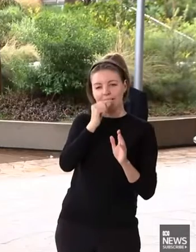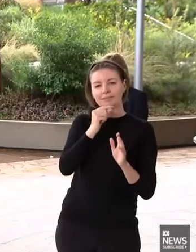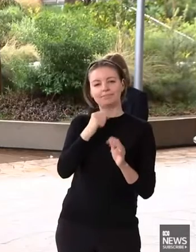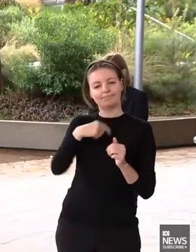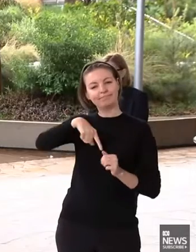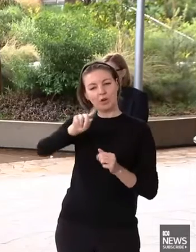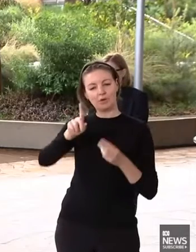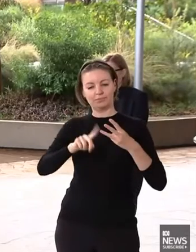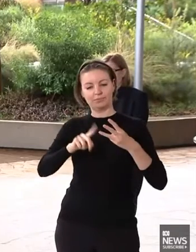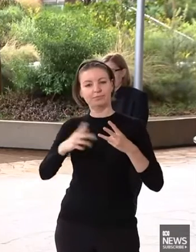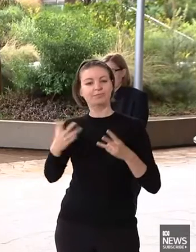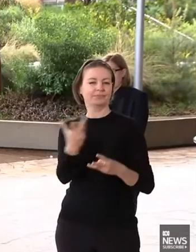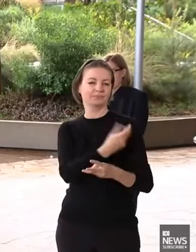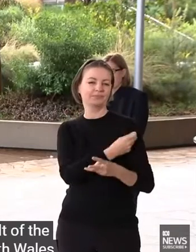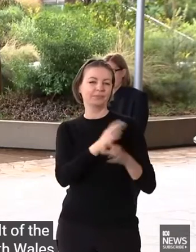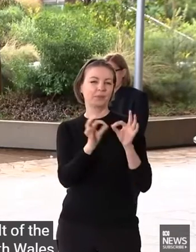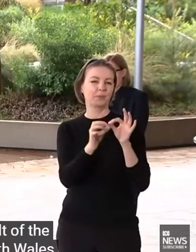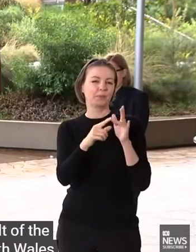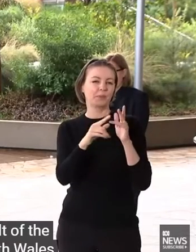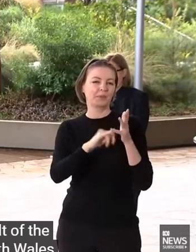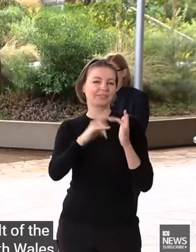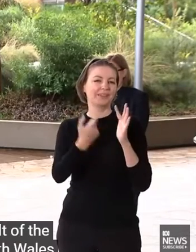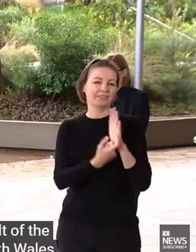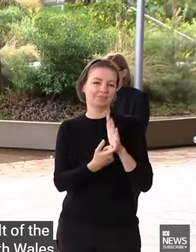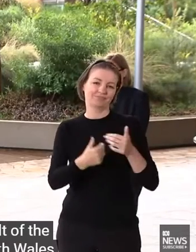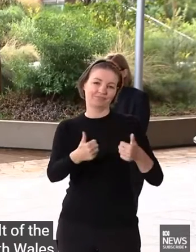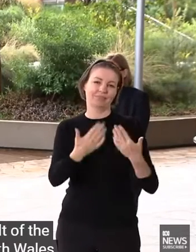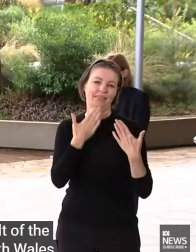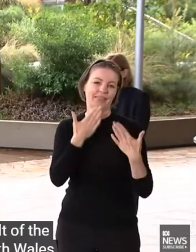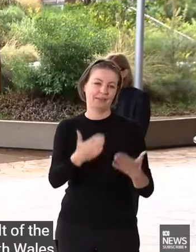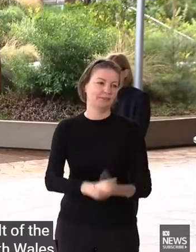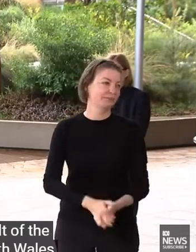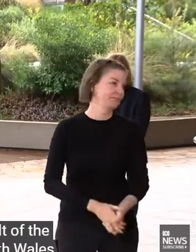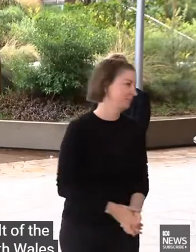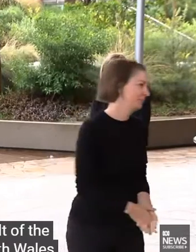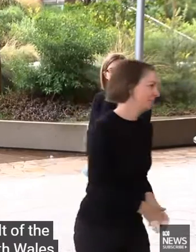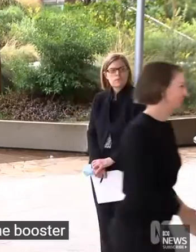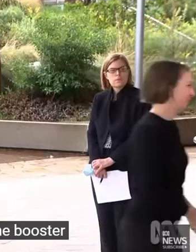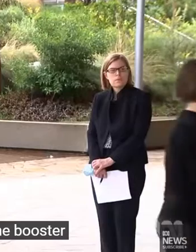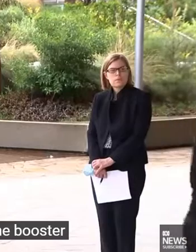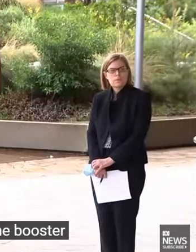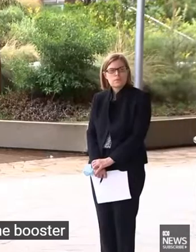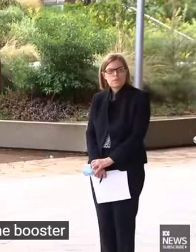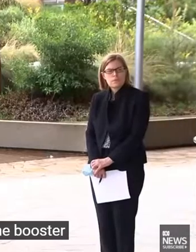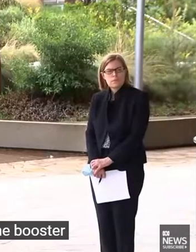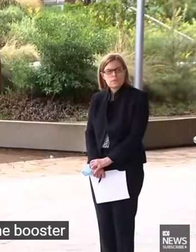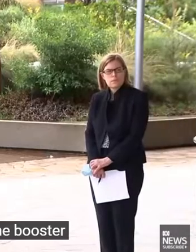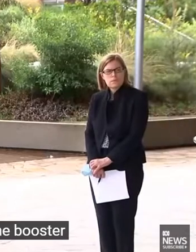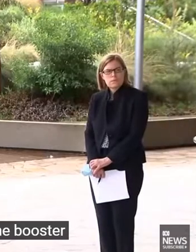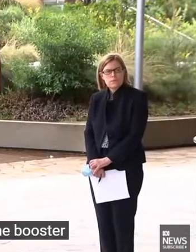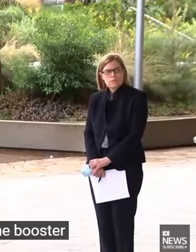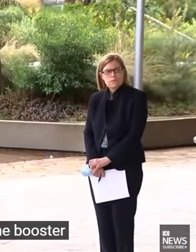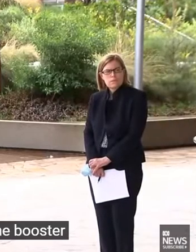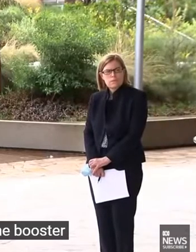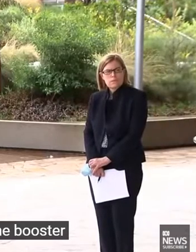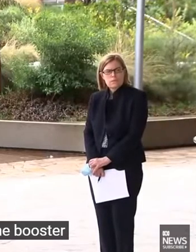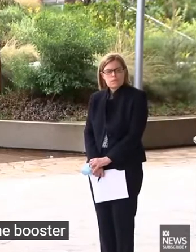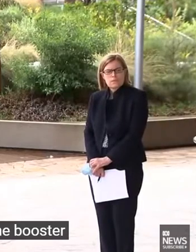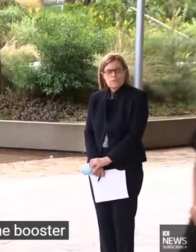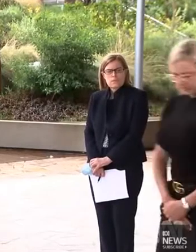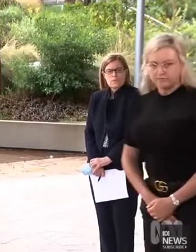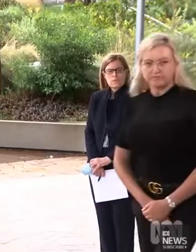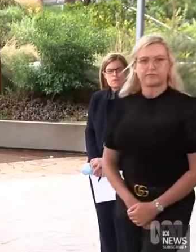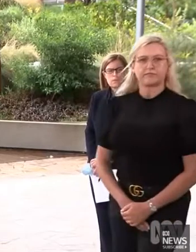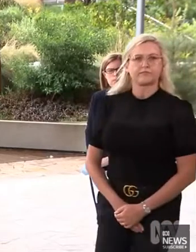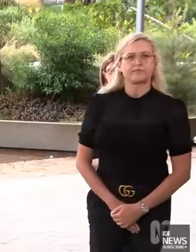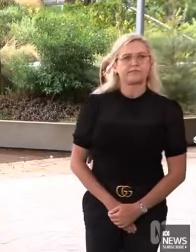New South Wales Government to bring the booster program forward for three months. Thank you. Premier, right now you've got nervous protesting outside of the West,